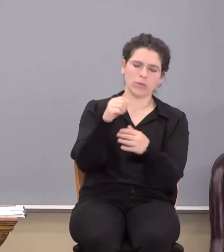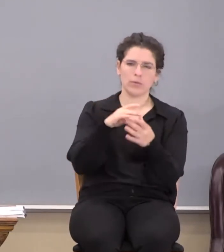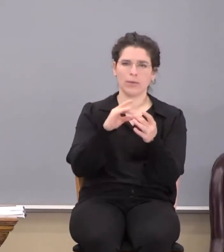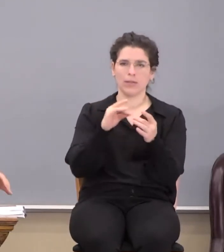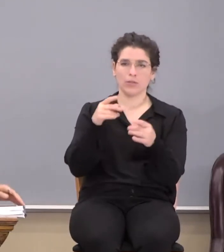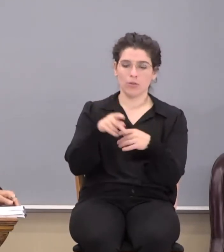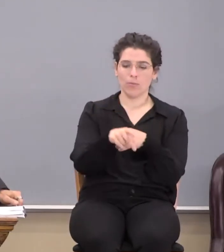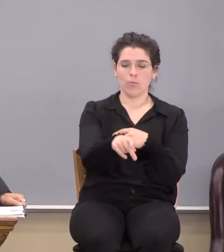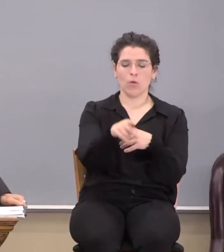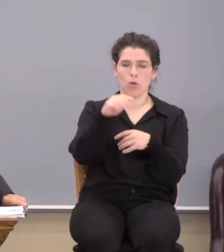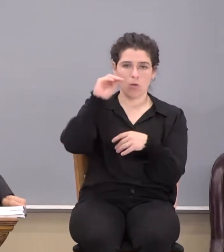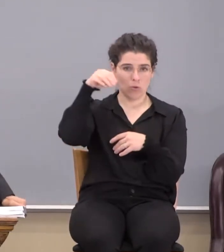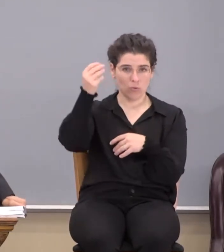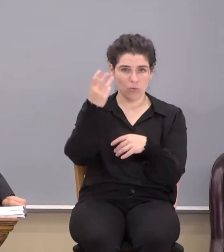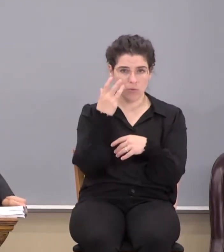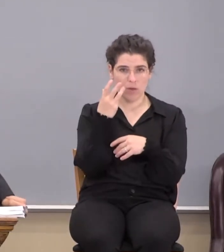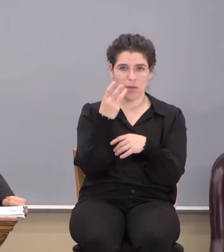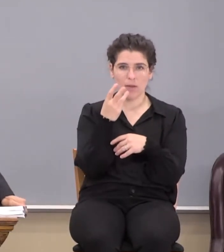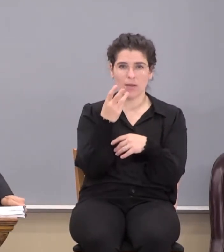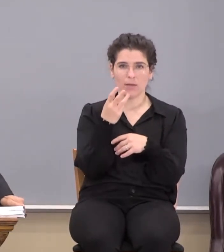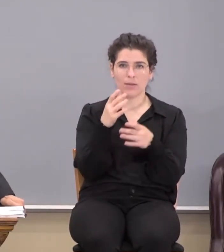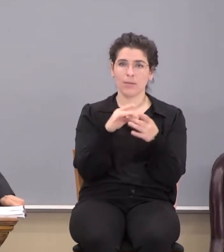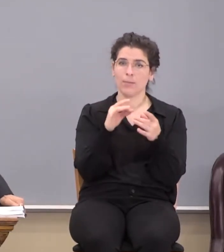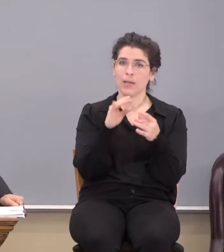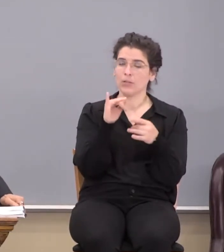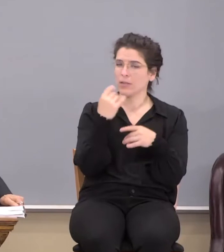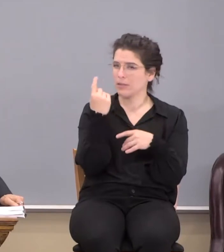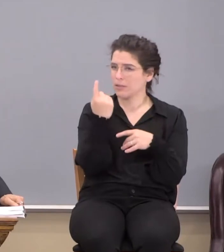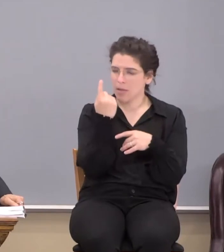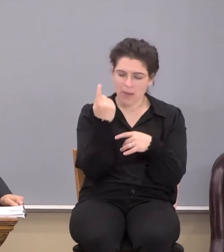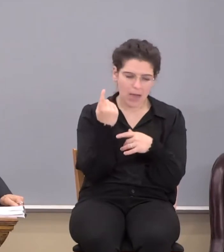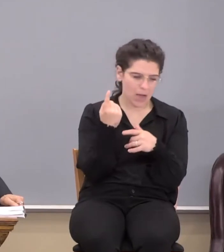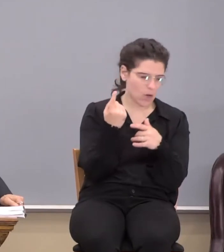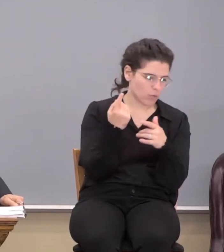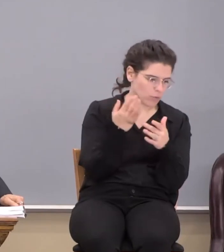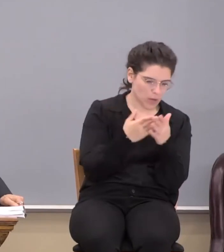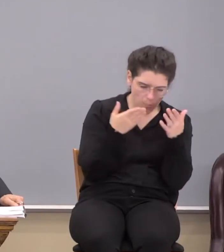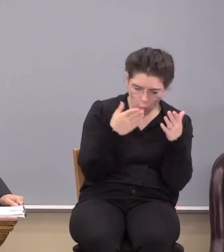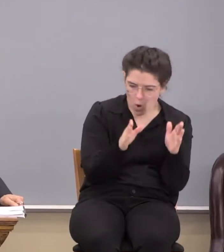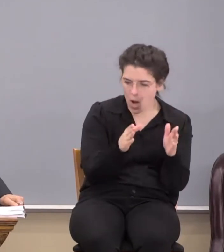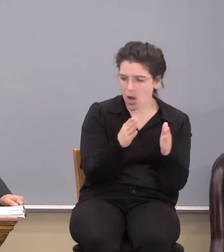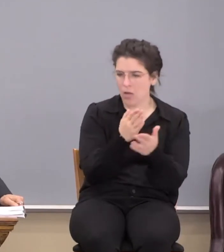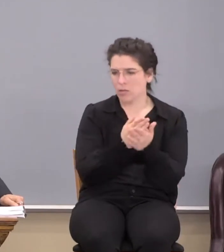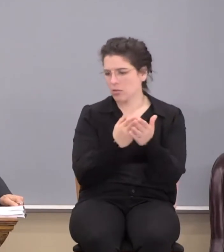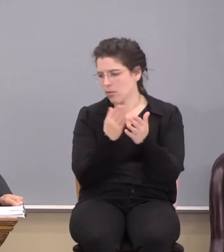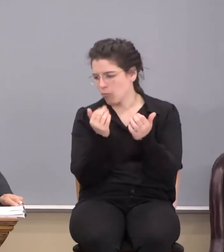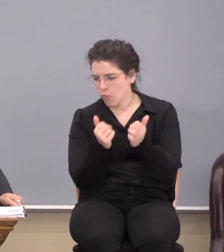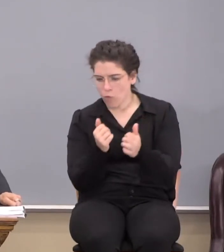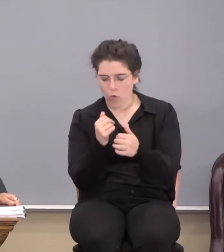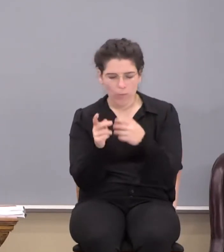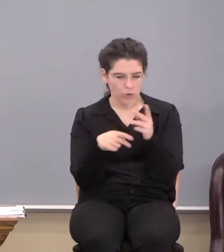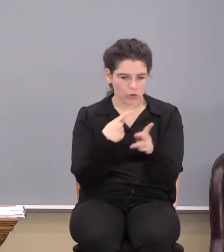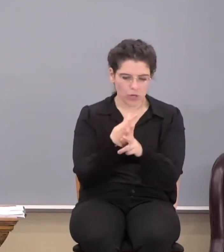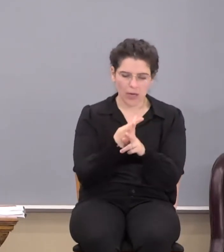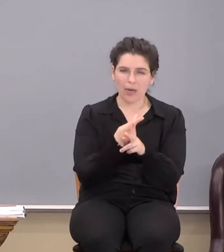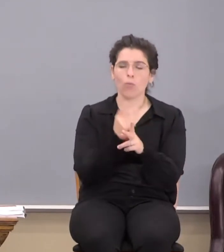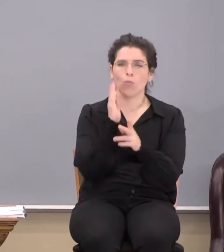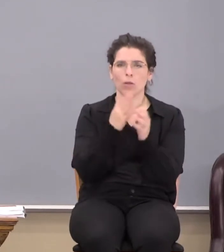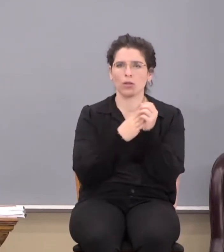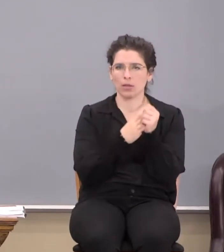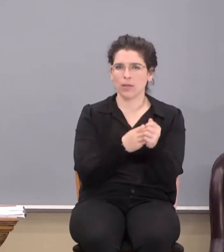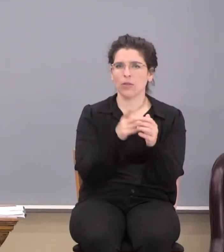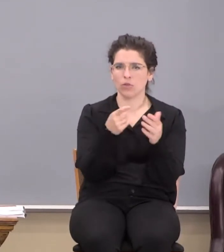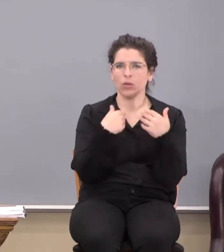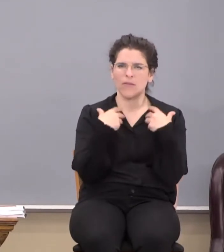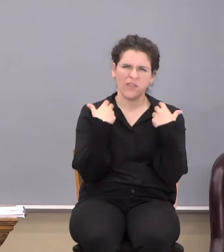falling grace and right division and so forth is a message that somehow, some way, in some form or shape is going to lead you to